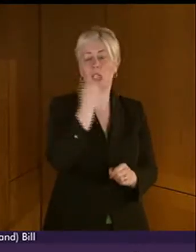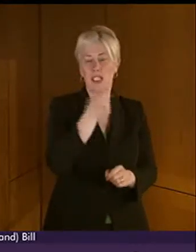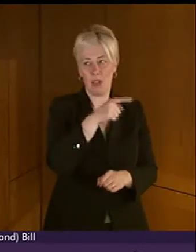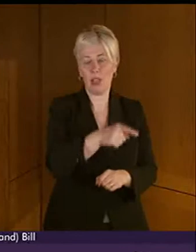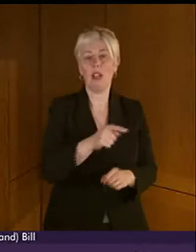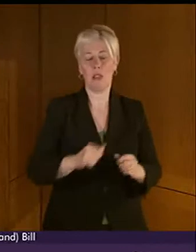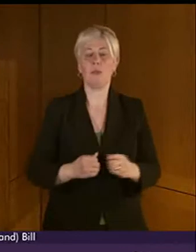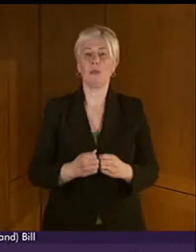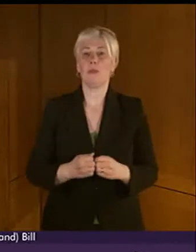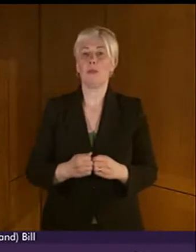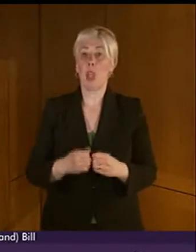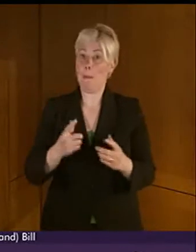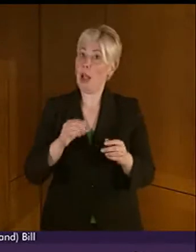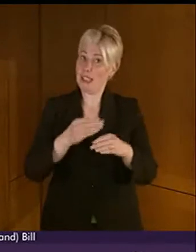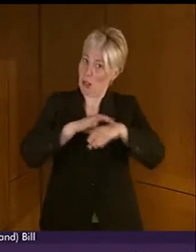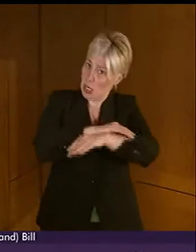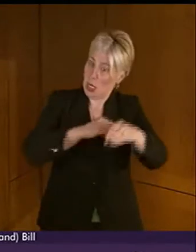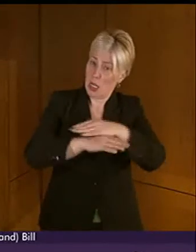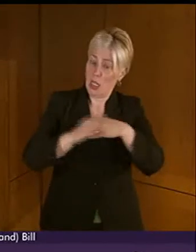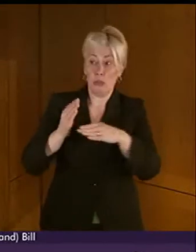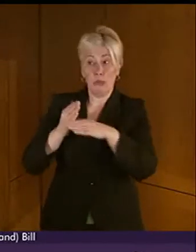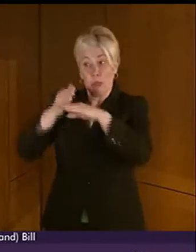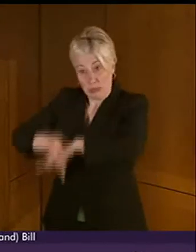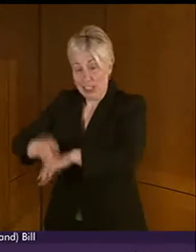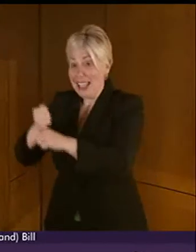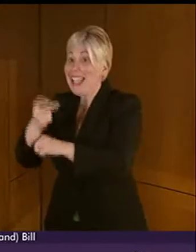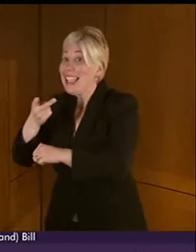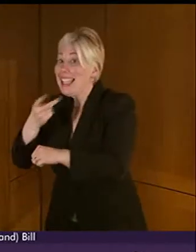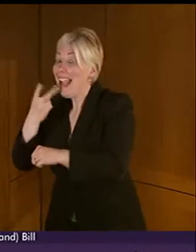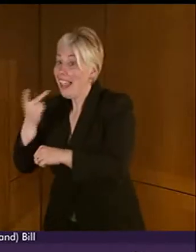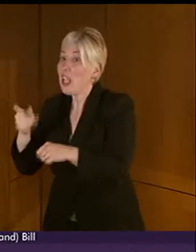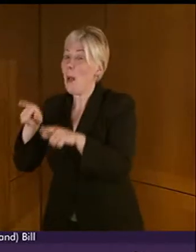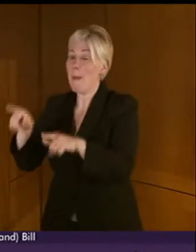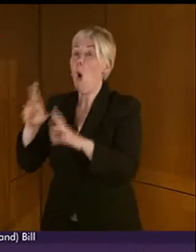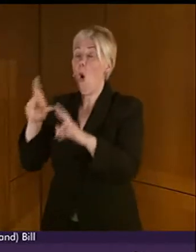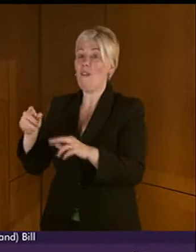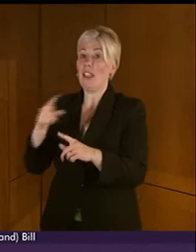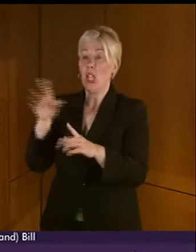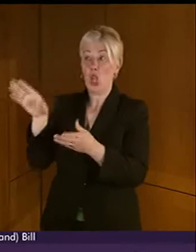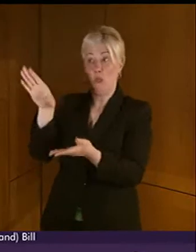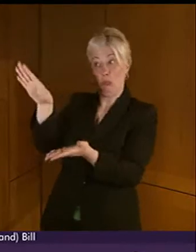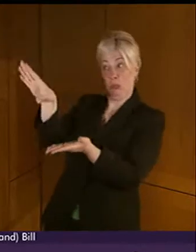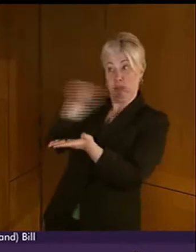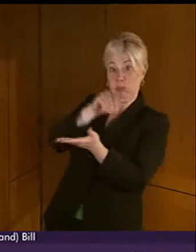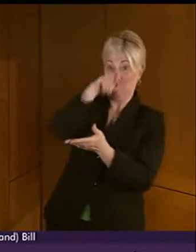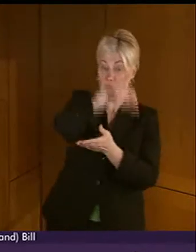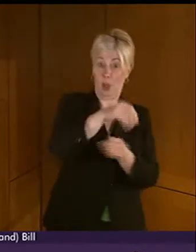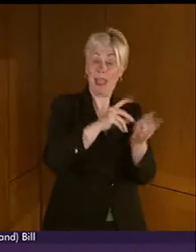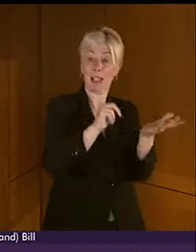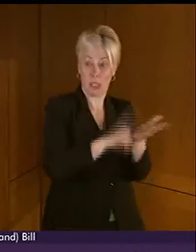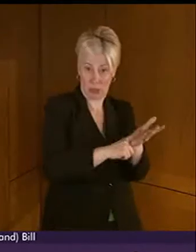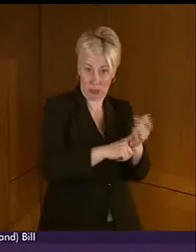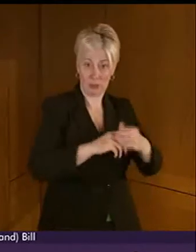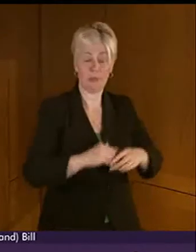also add that there is still much more to do on the Gaelic front. The main provision in the bill is the delivery of national and